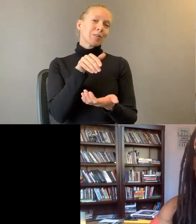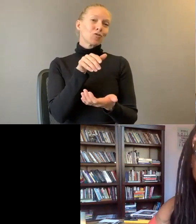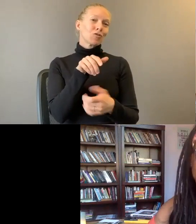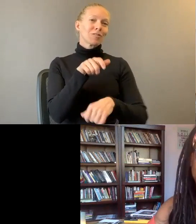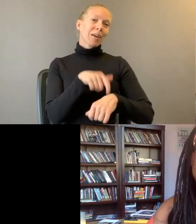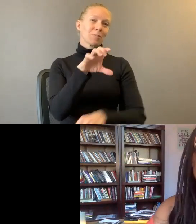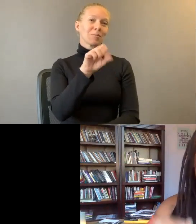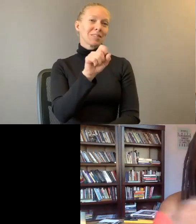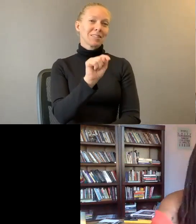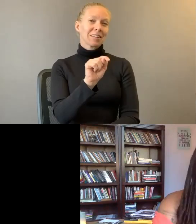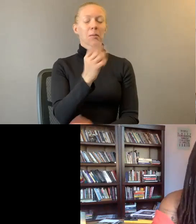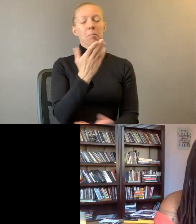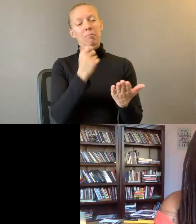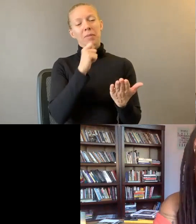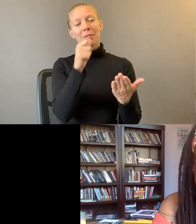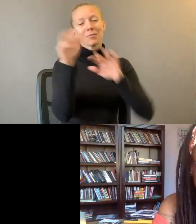probably just as cold.